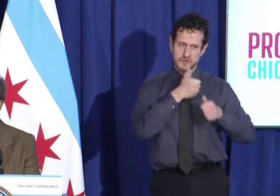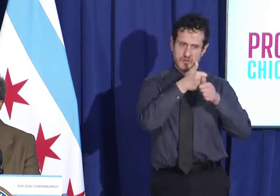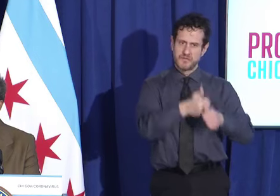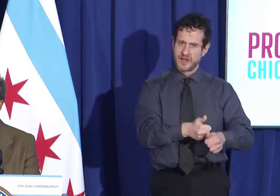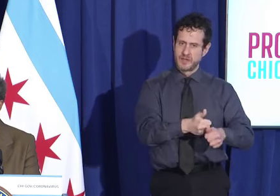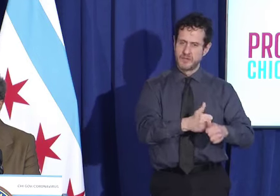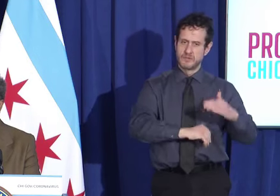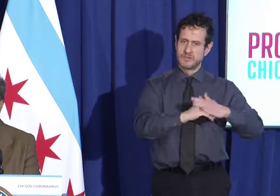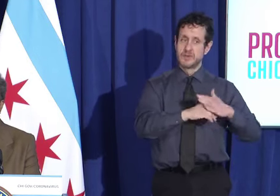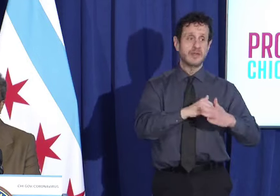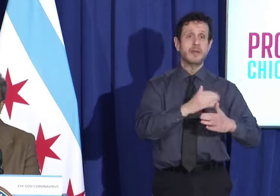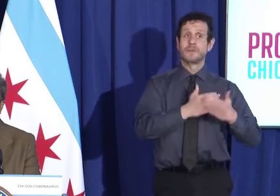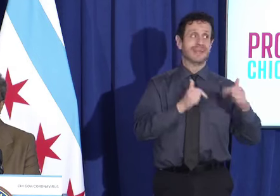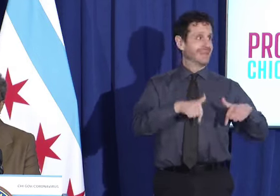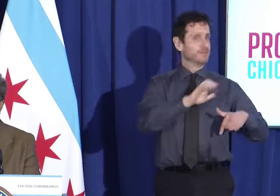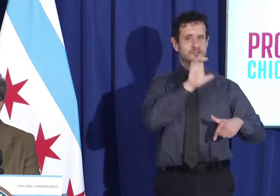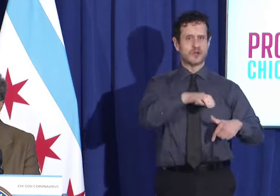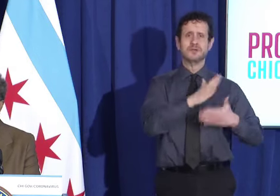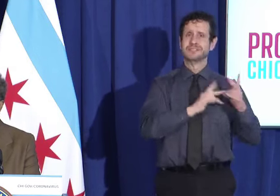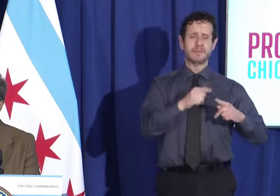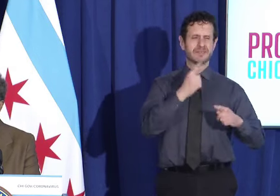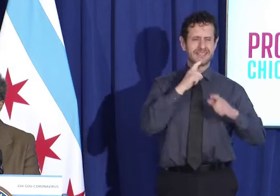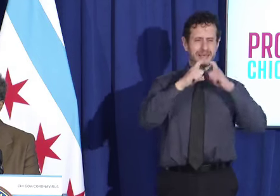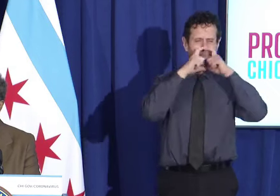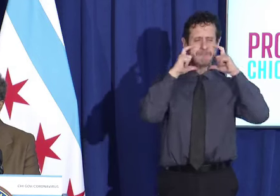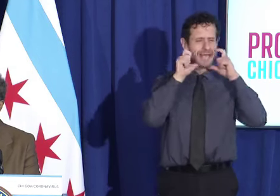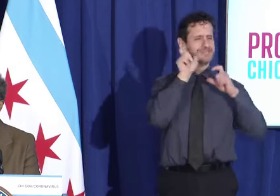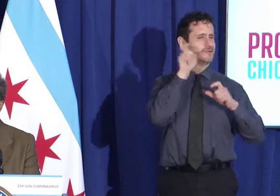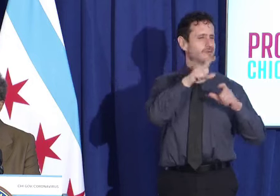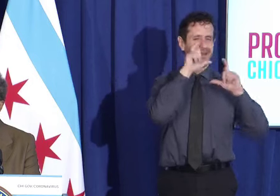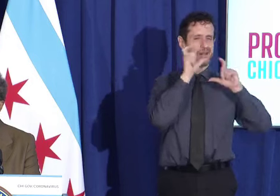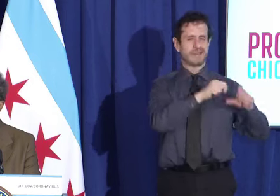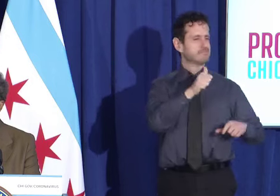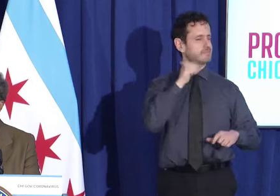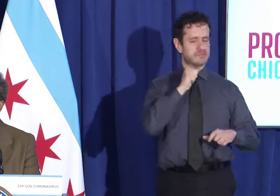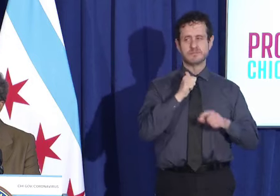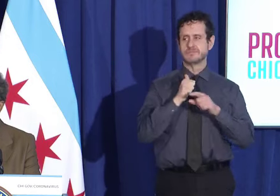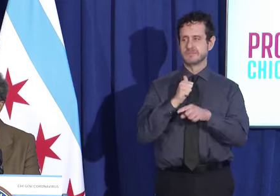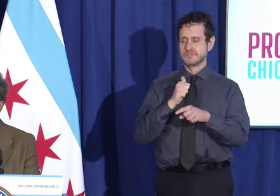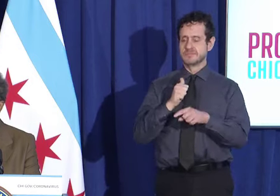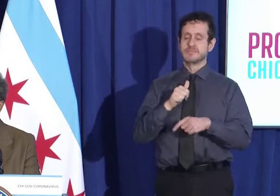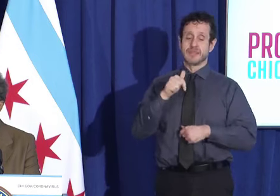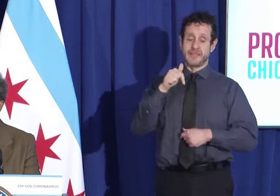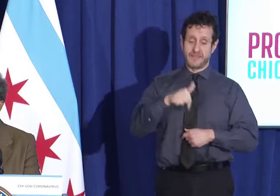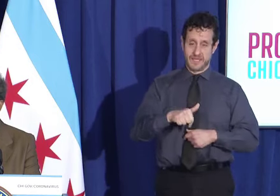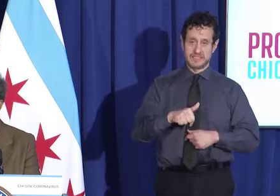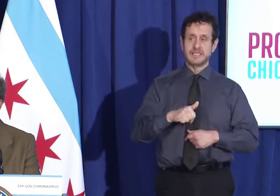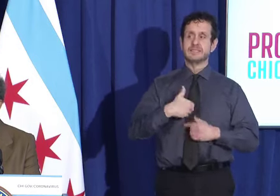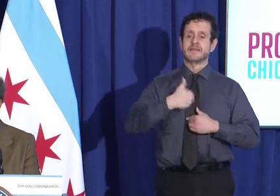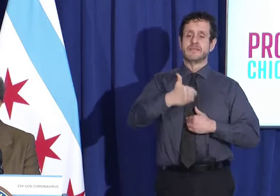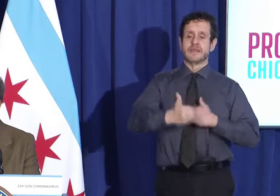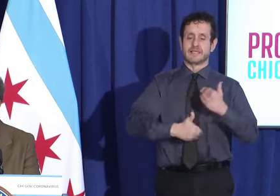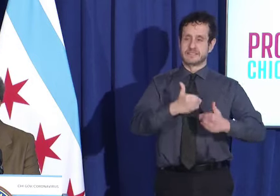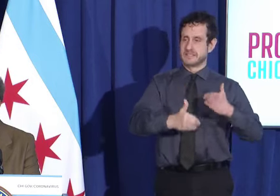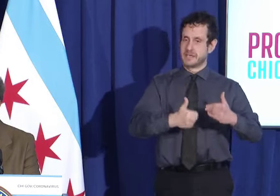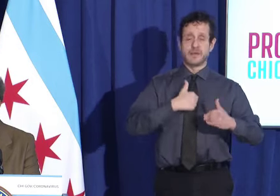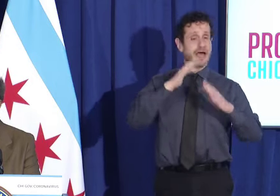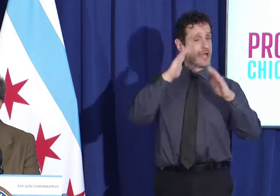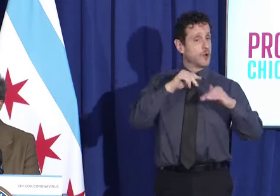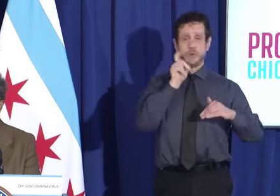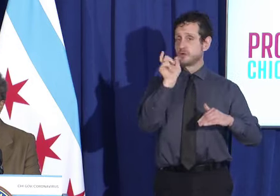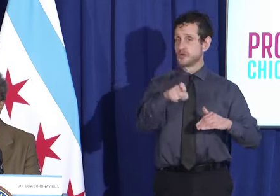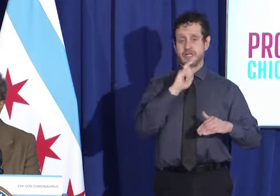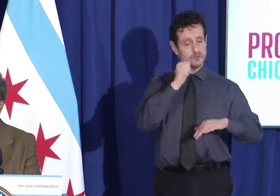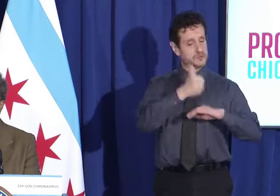to wear a mask? Well, look, this is a progressive step, and I hope we don't have to go any further than